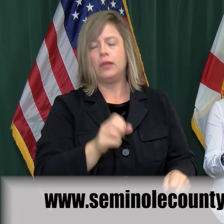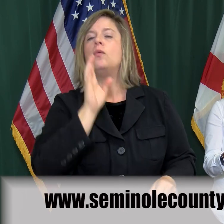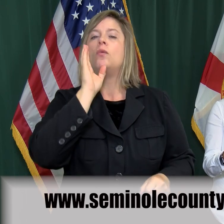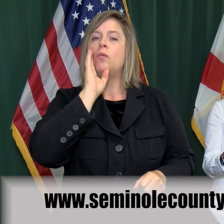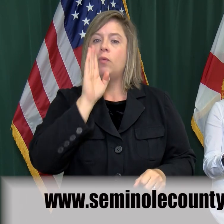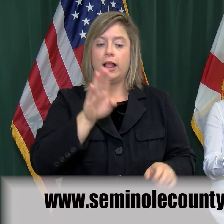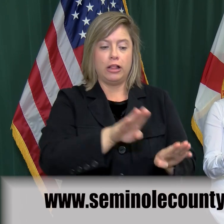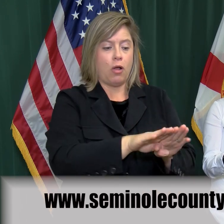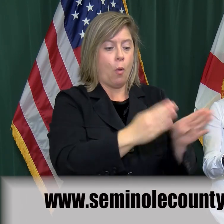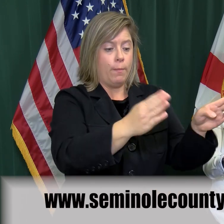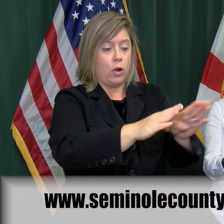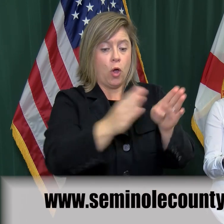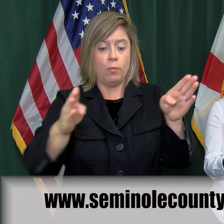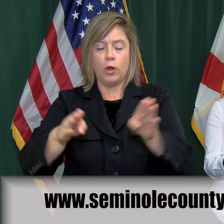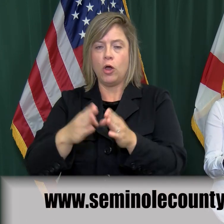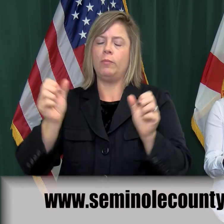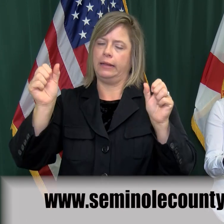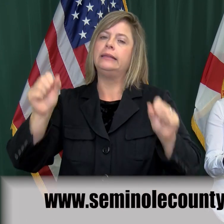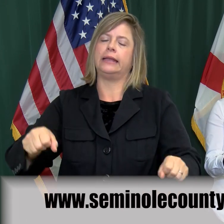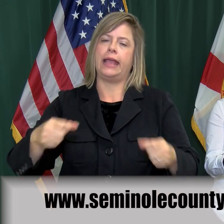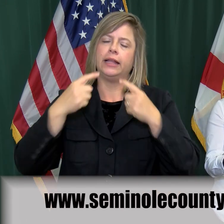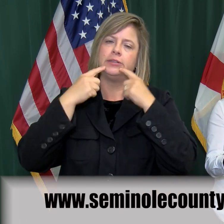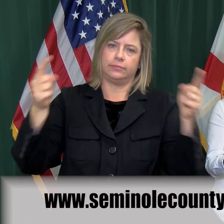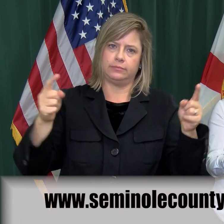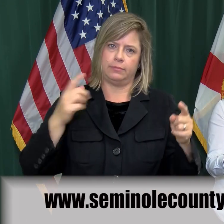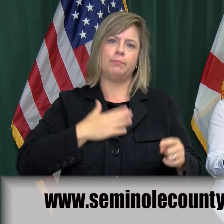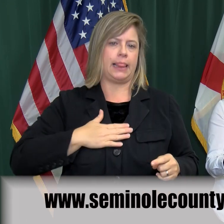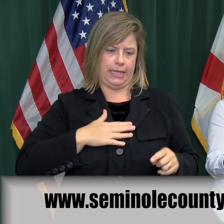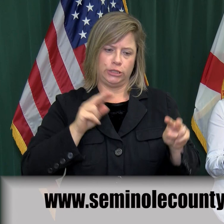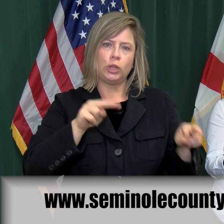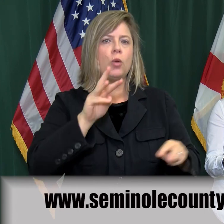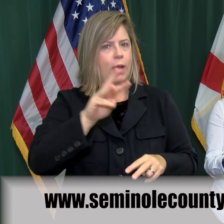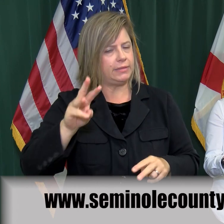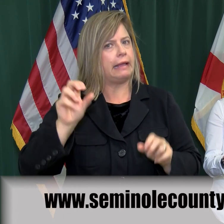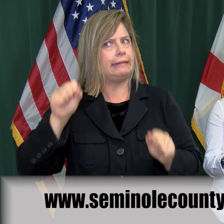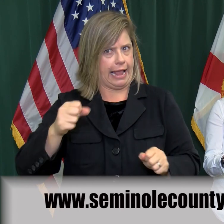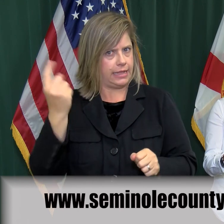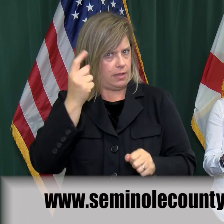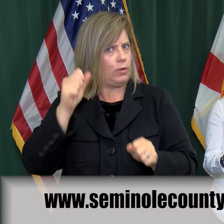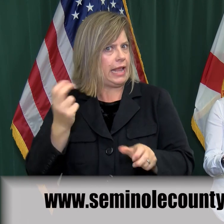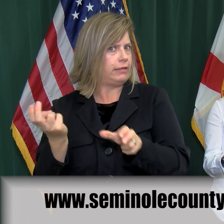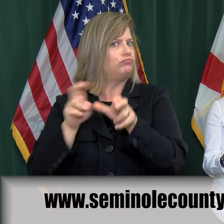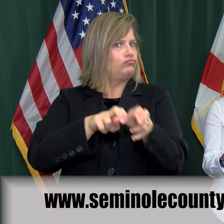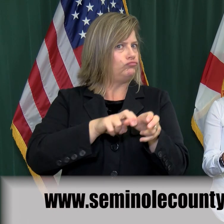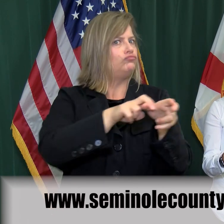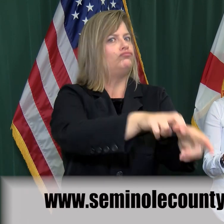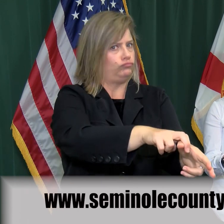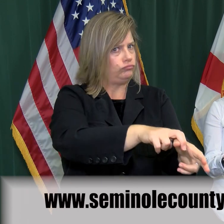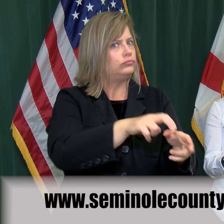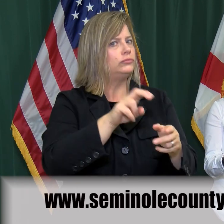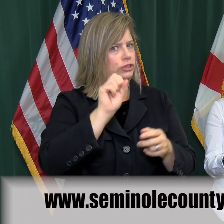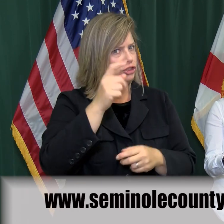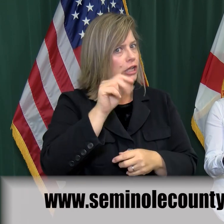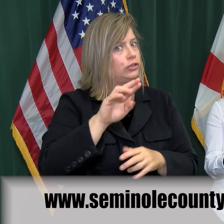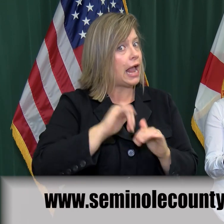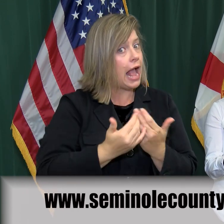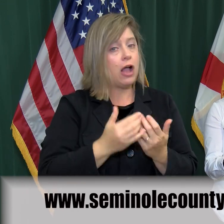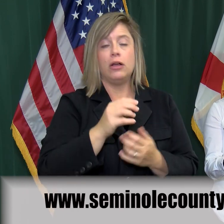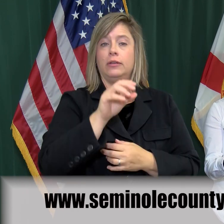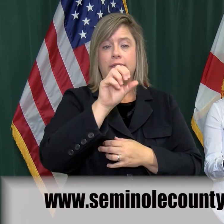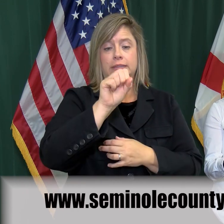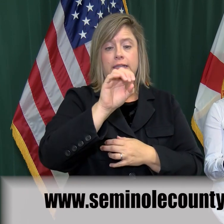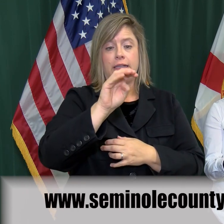when shelter openings are announced. Visit www.SeminoleCountyFL